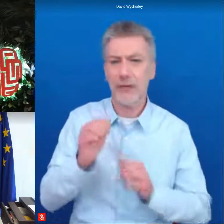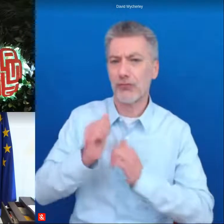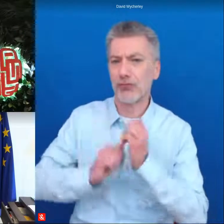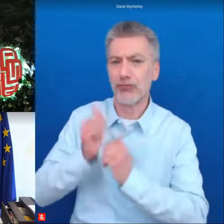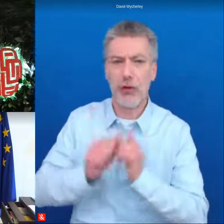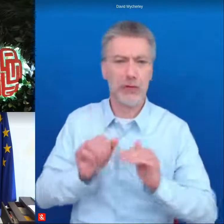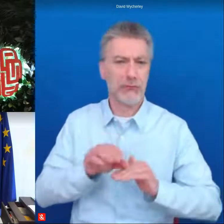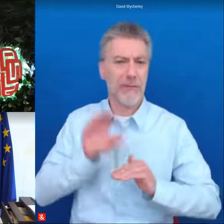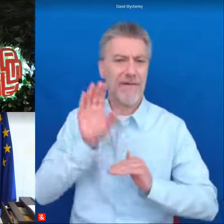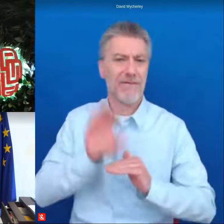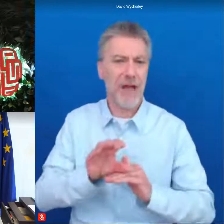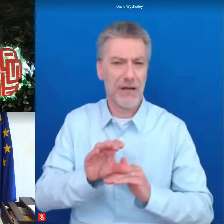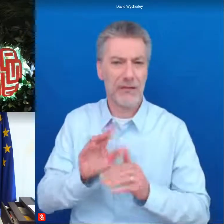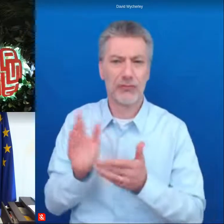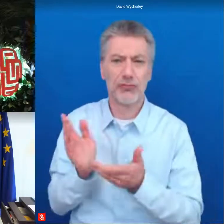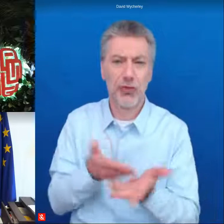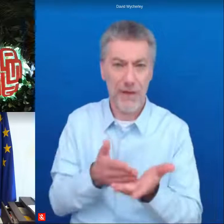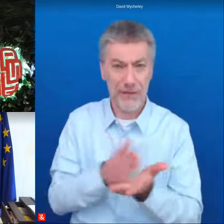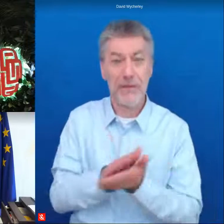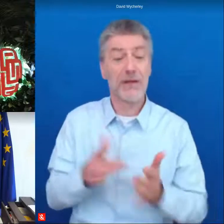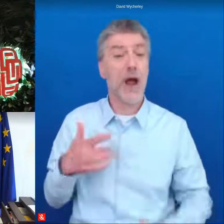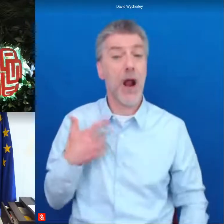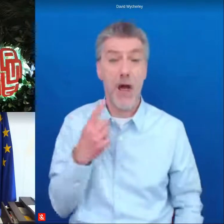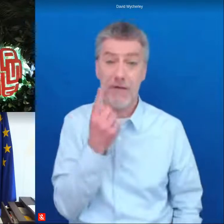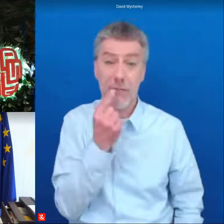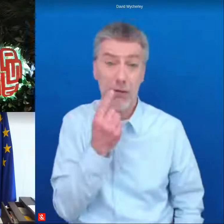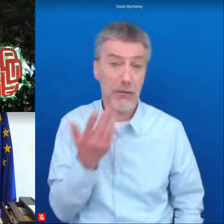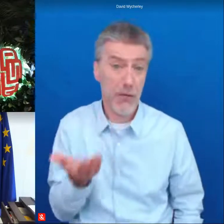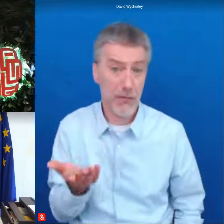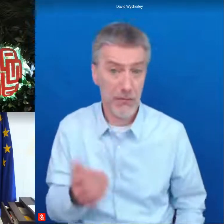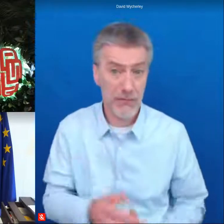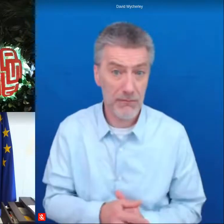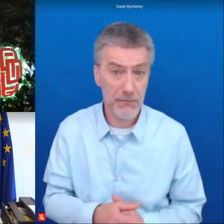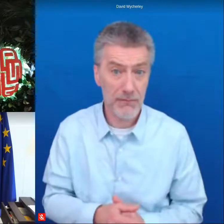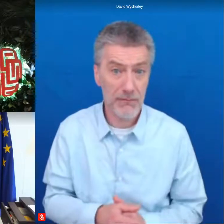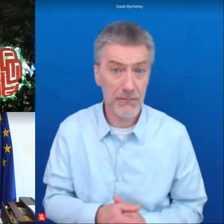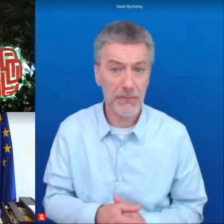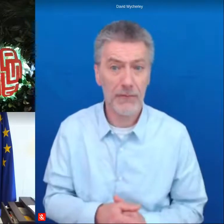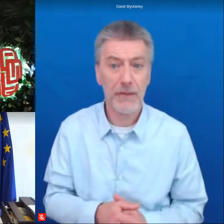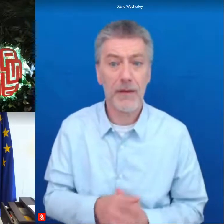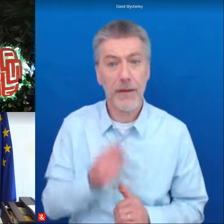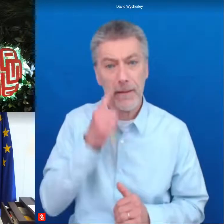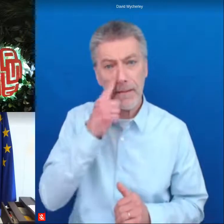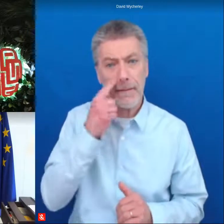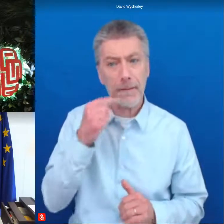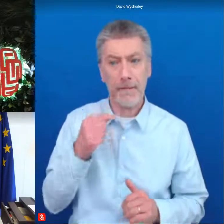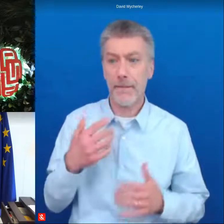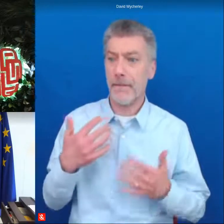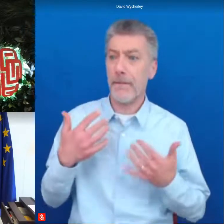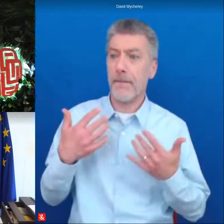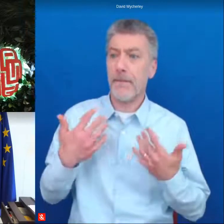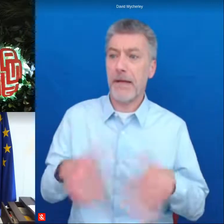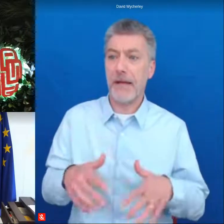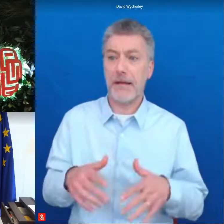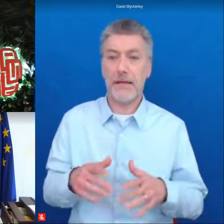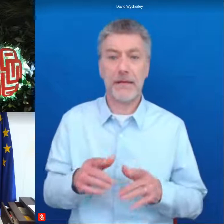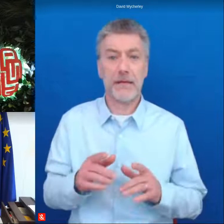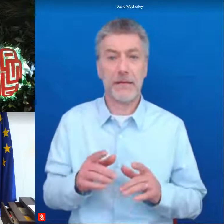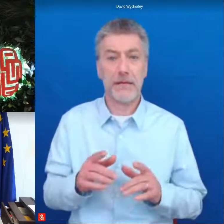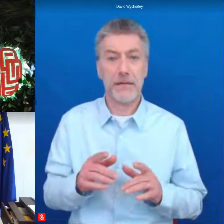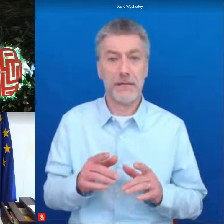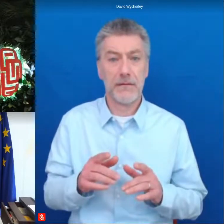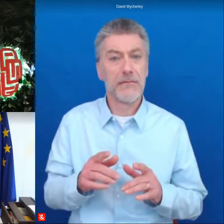modern life possible over the last few years we have invest invested a lot in classic